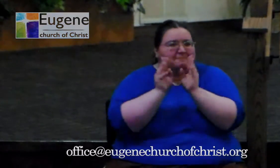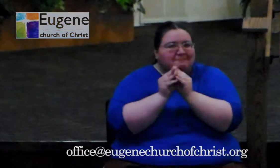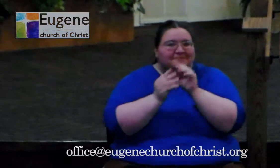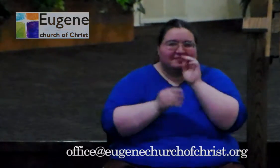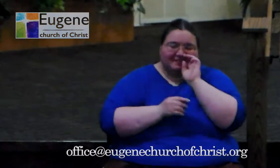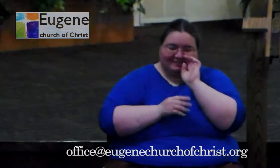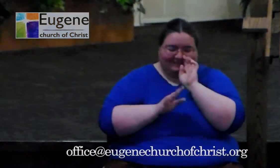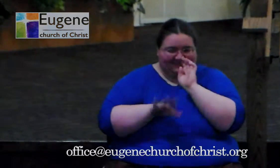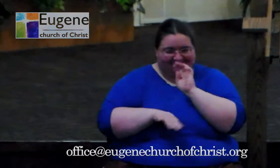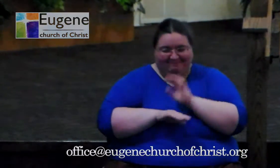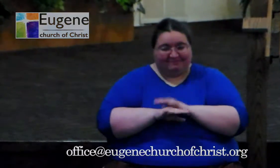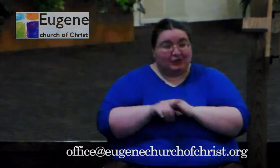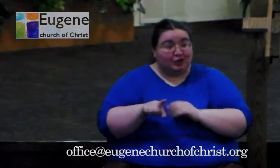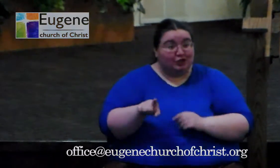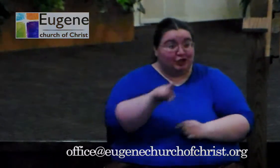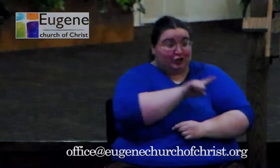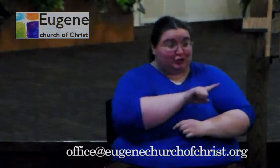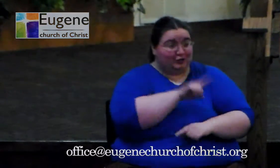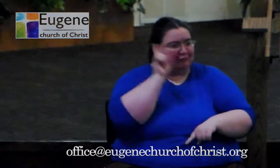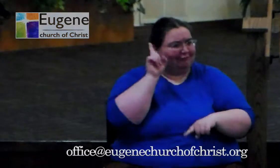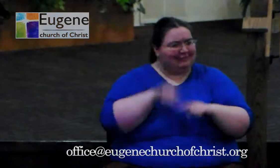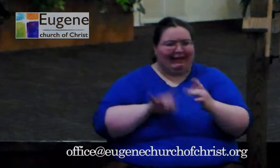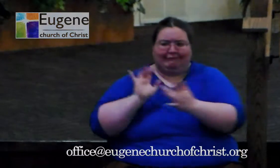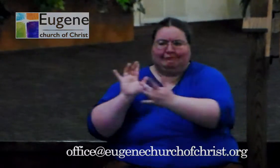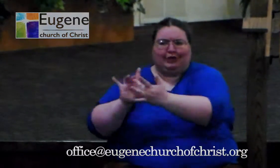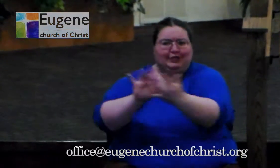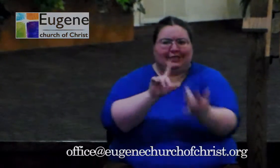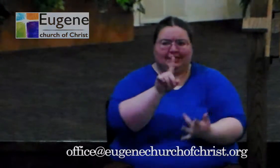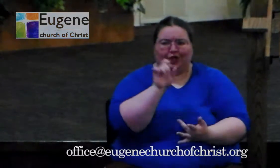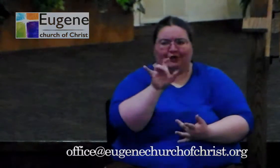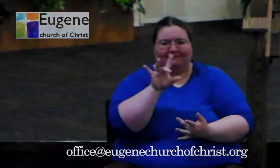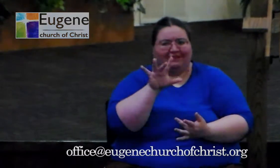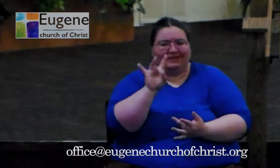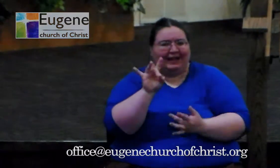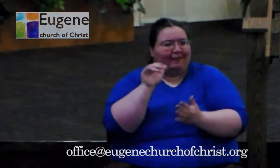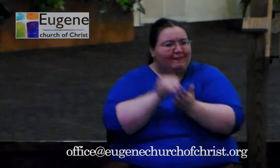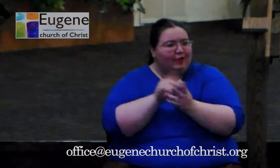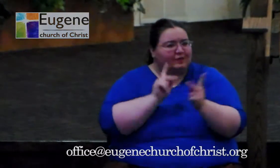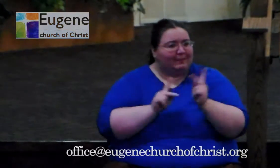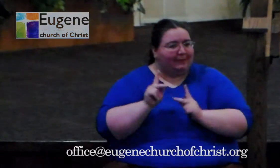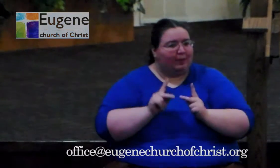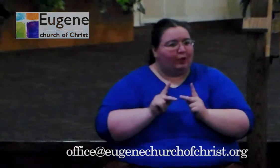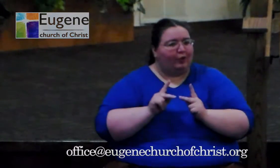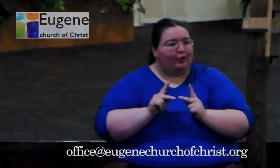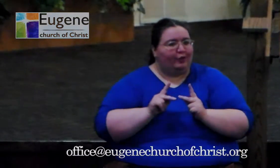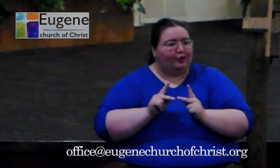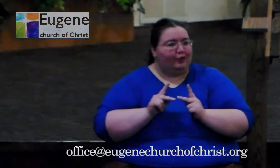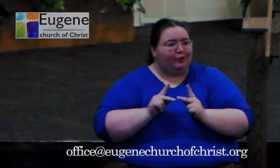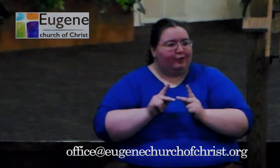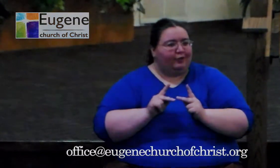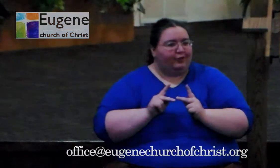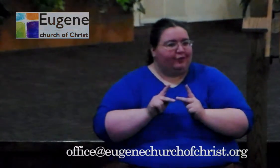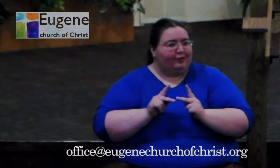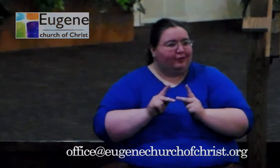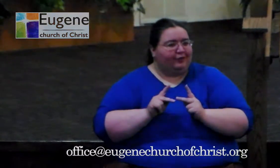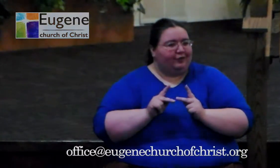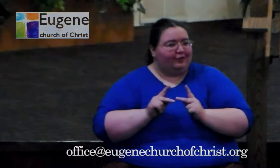the other 158,000 here and we'd have a chair issue and some parking problems. So our only other